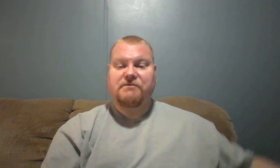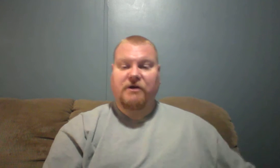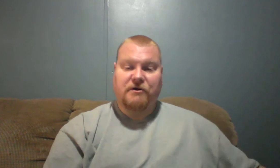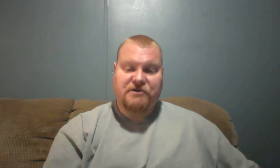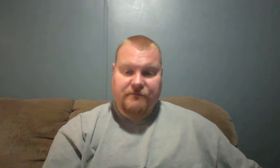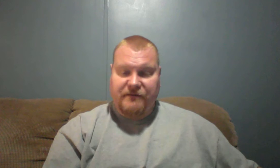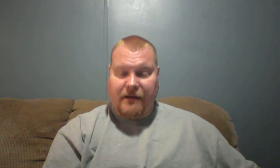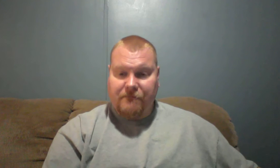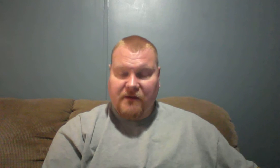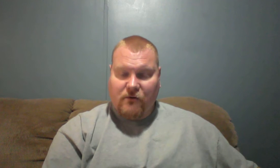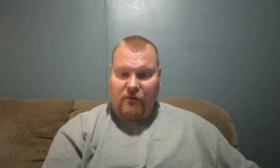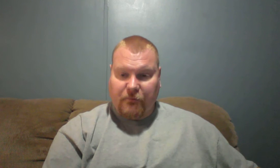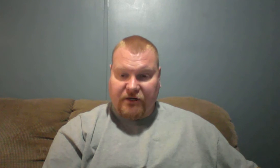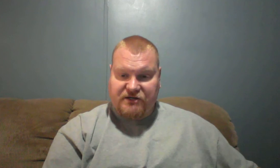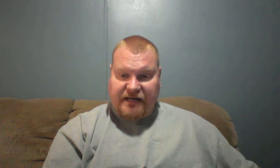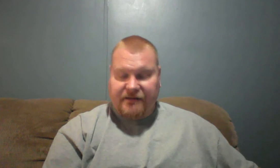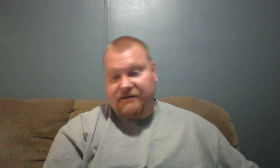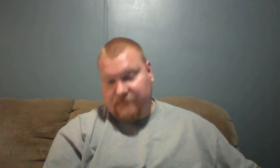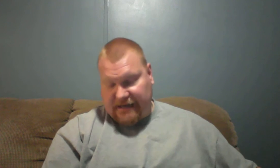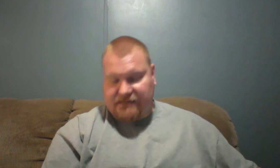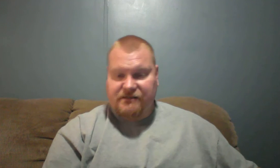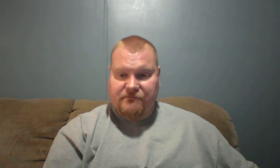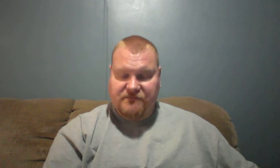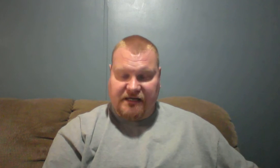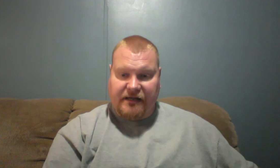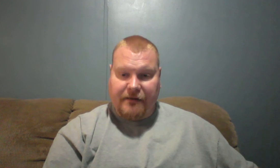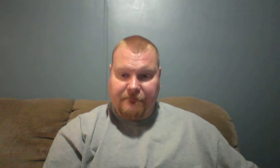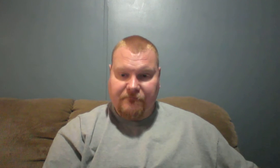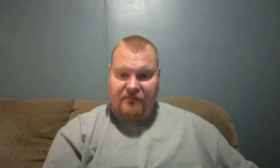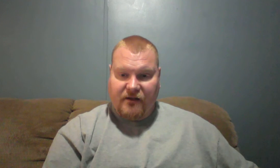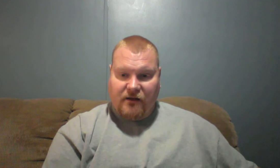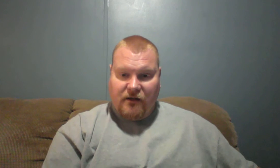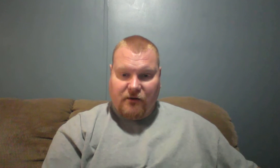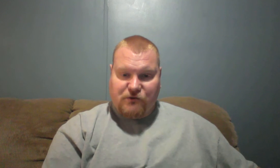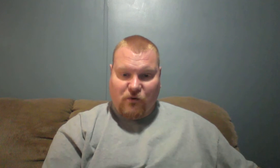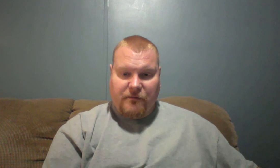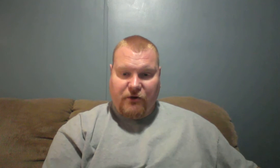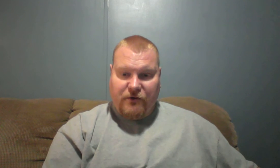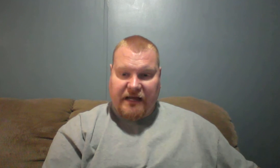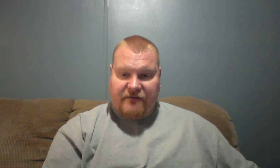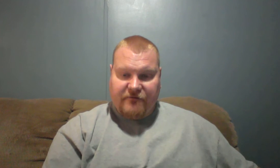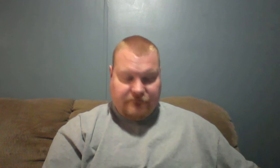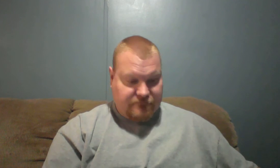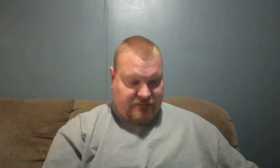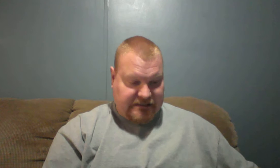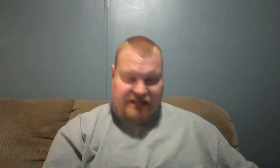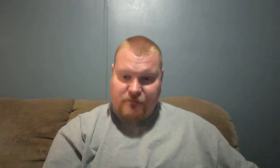Church that we preached at this past Sunday, the woman who gave a testimony